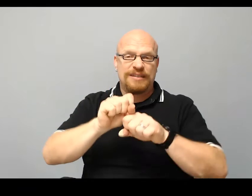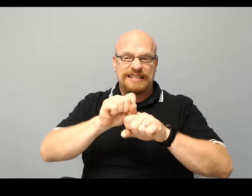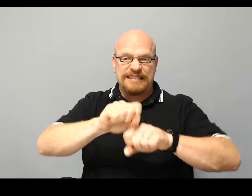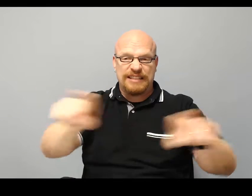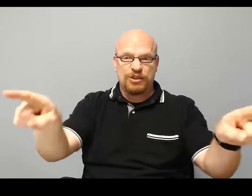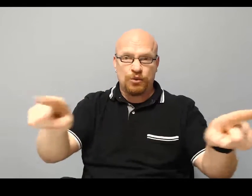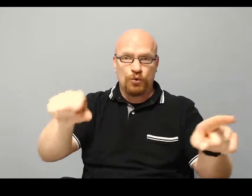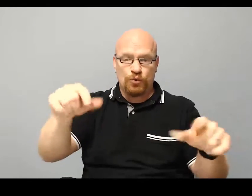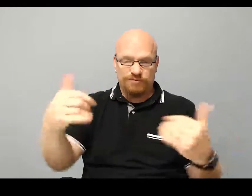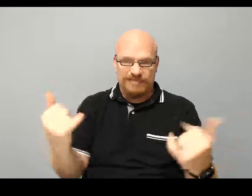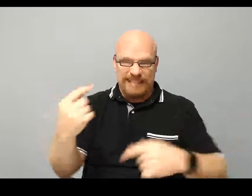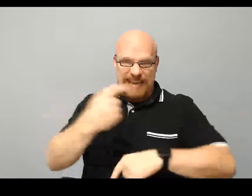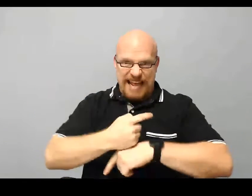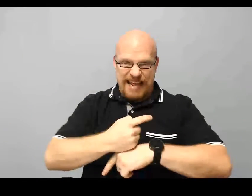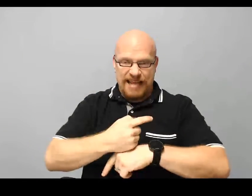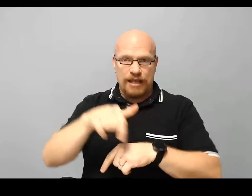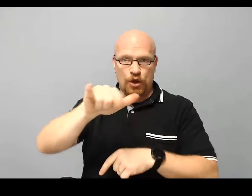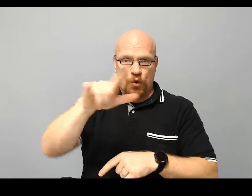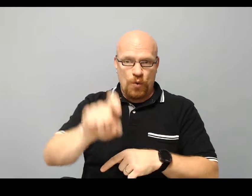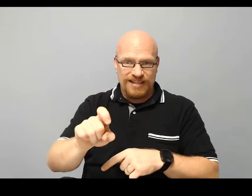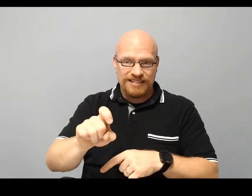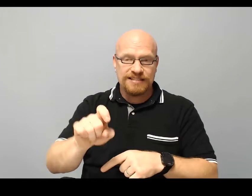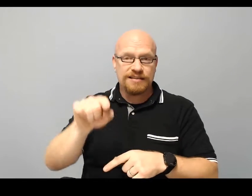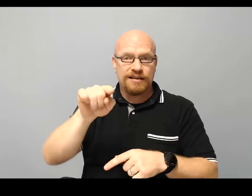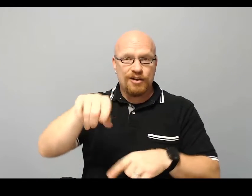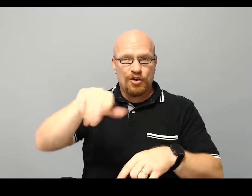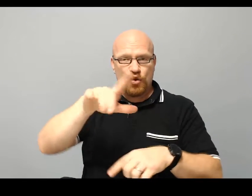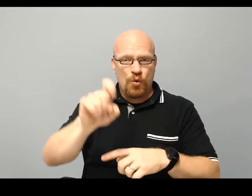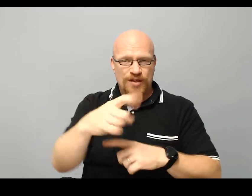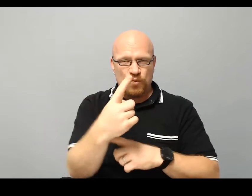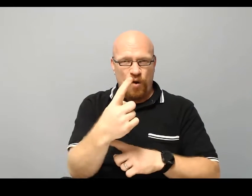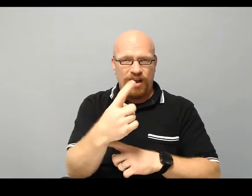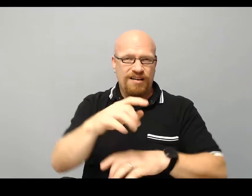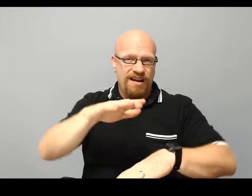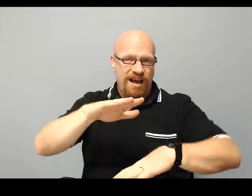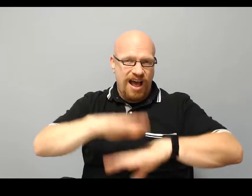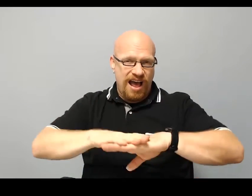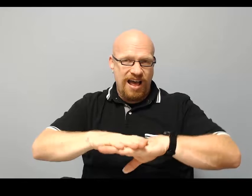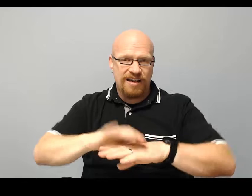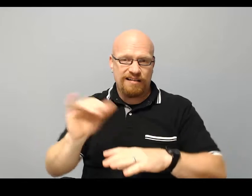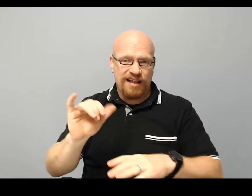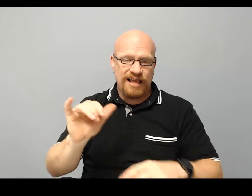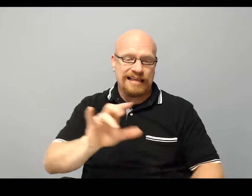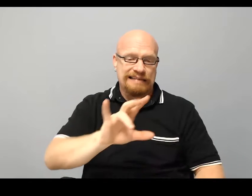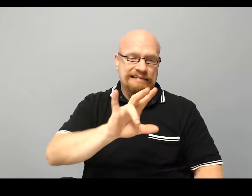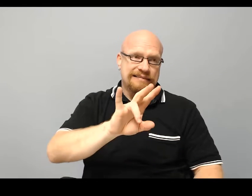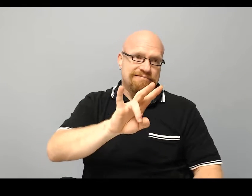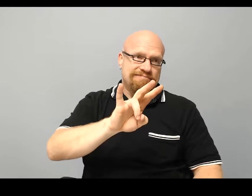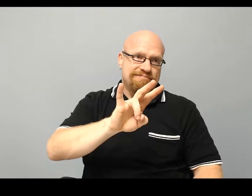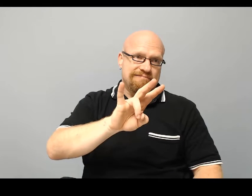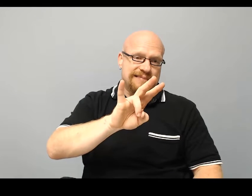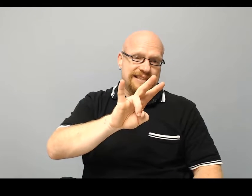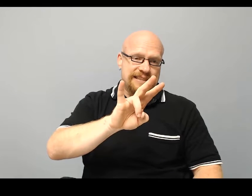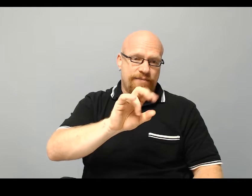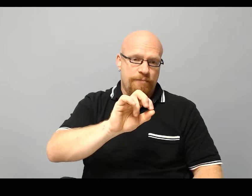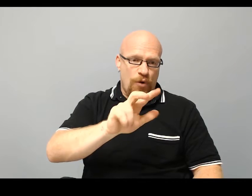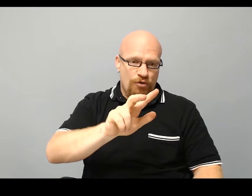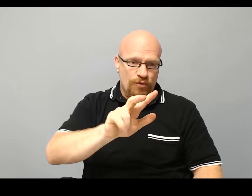send you today, quiz, quiz one, on like, 7.3,